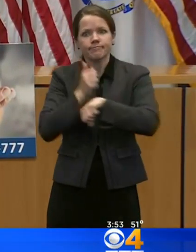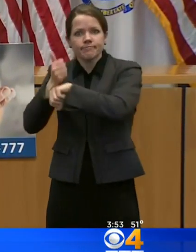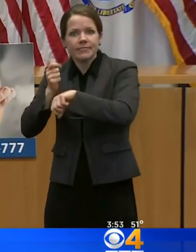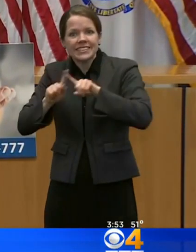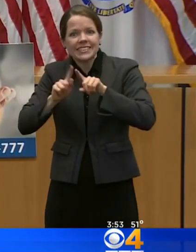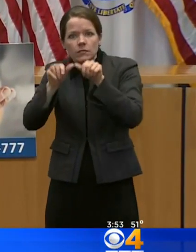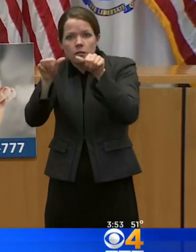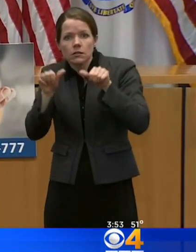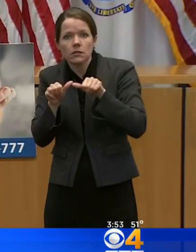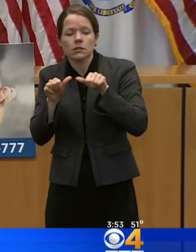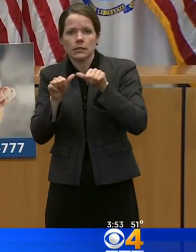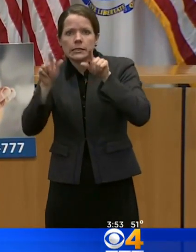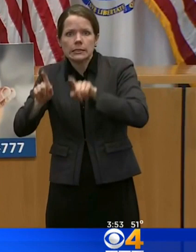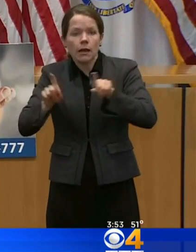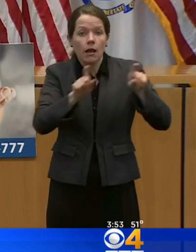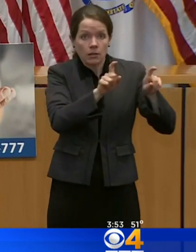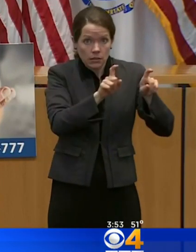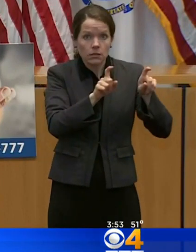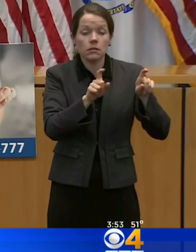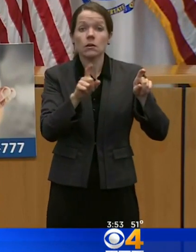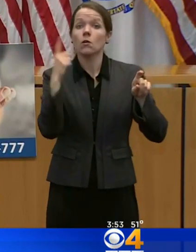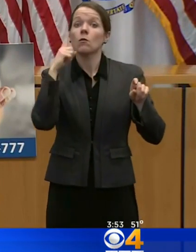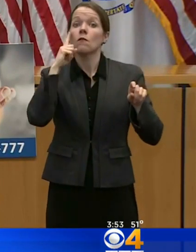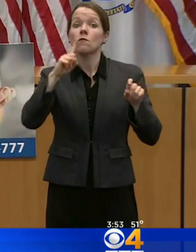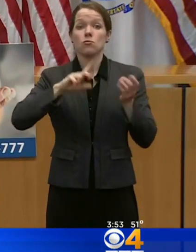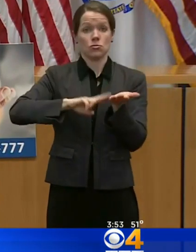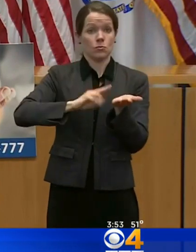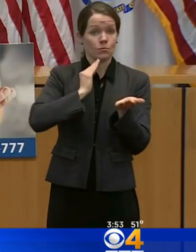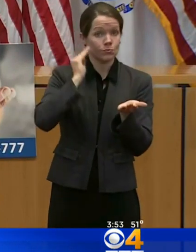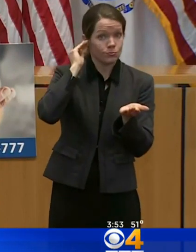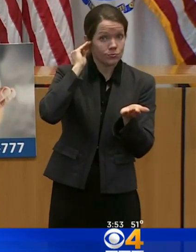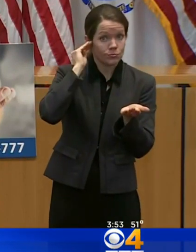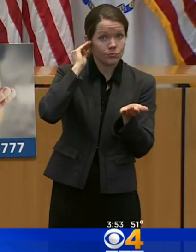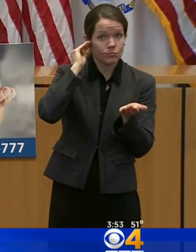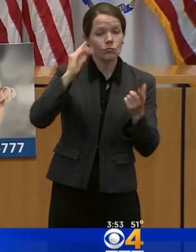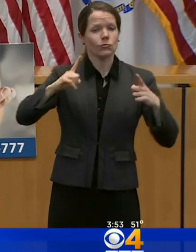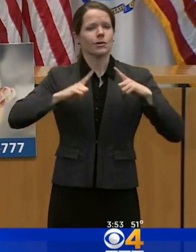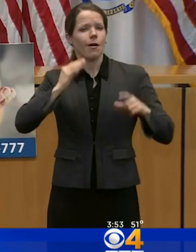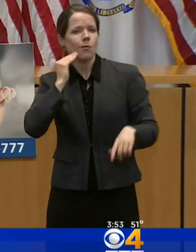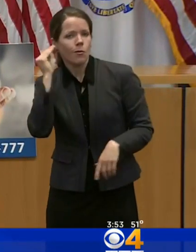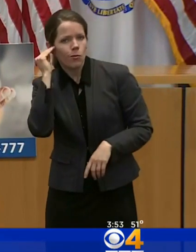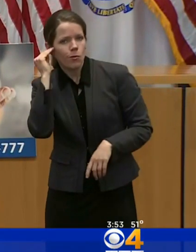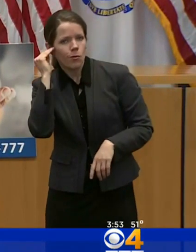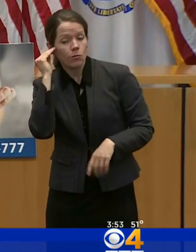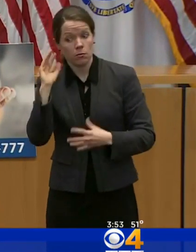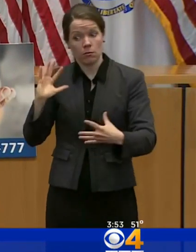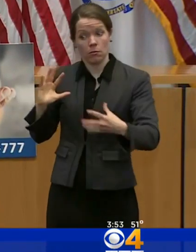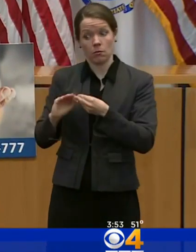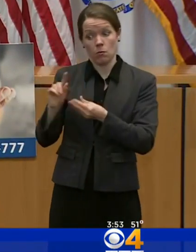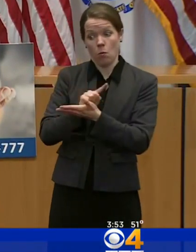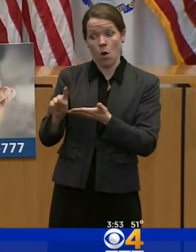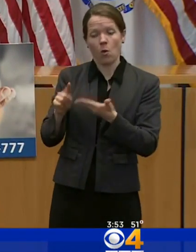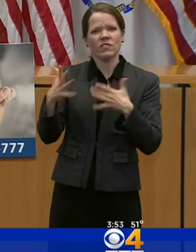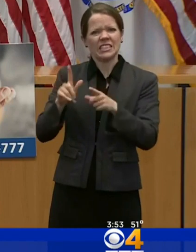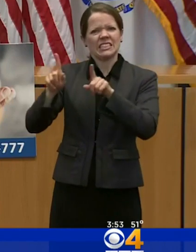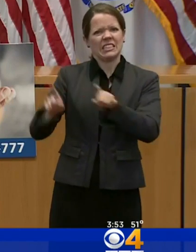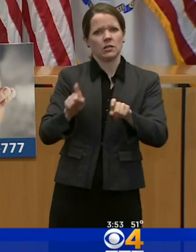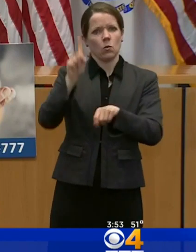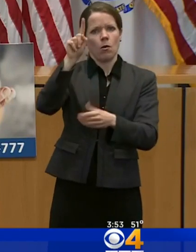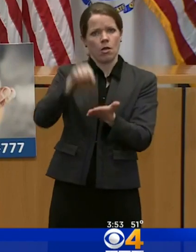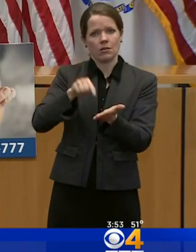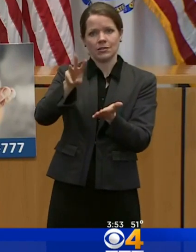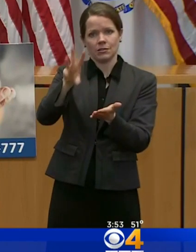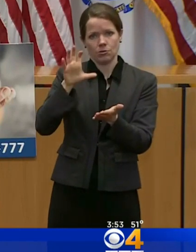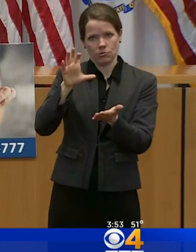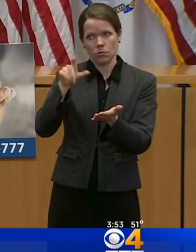on-site testing for 103 long-term care facilities providing more than 1600 tests. Today they're visiting